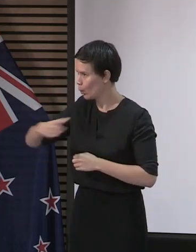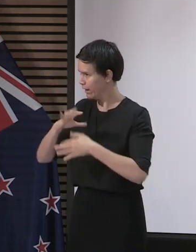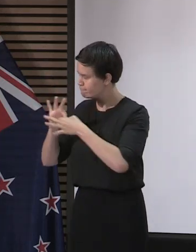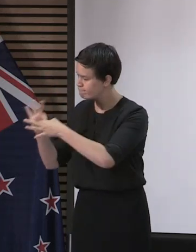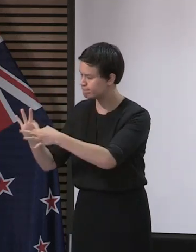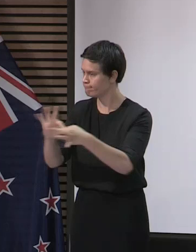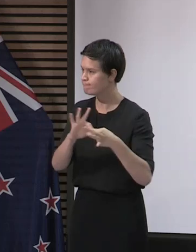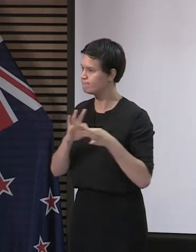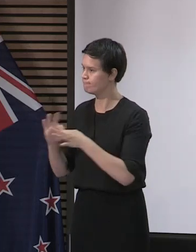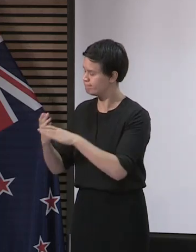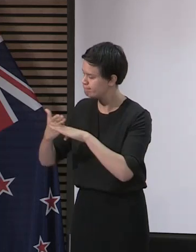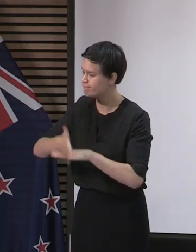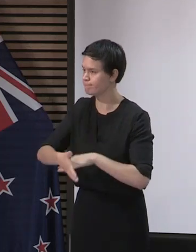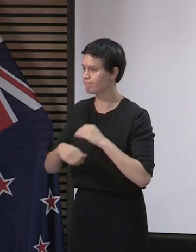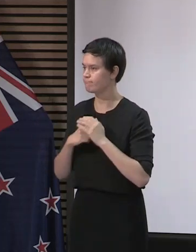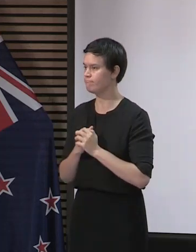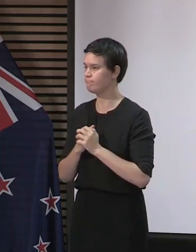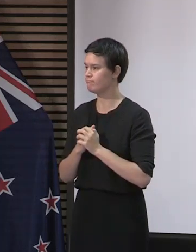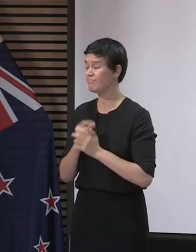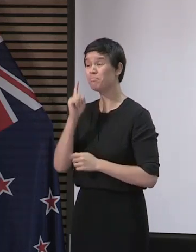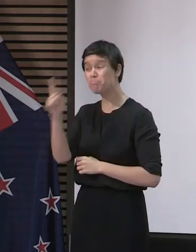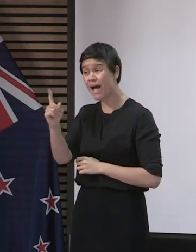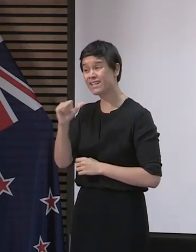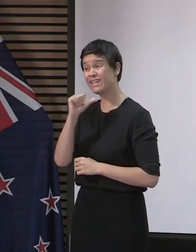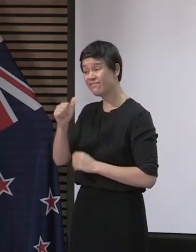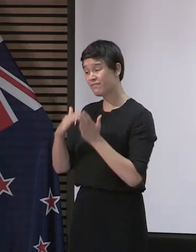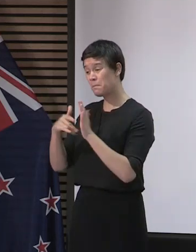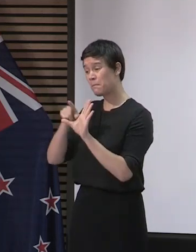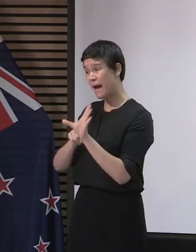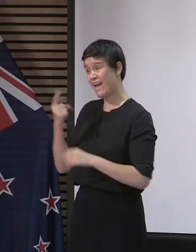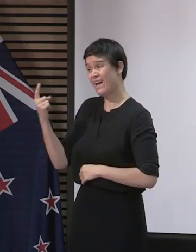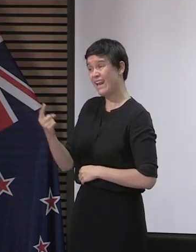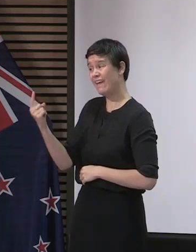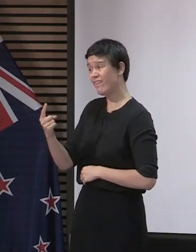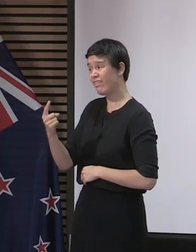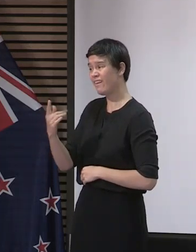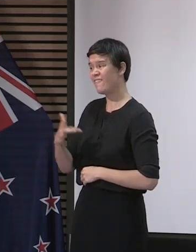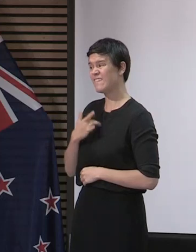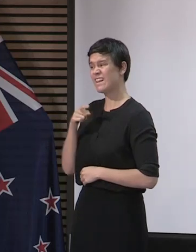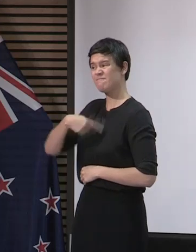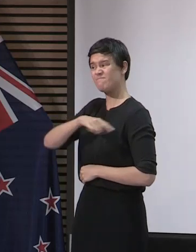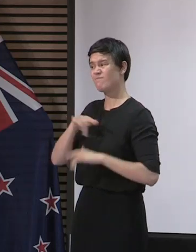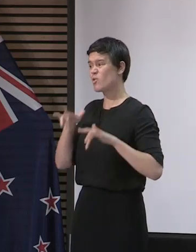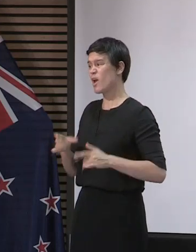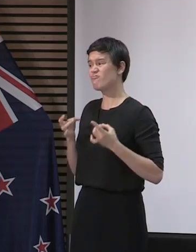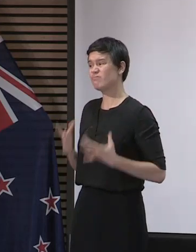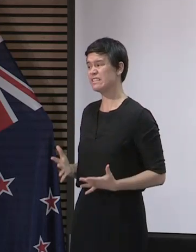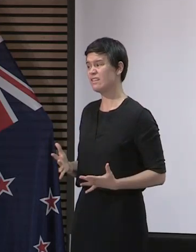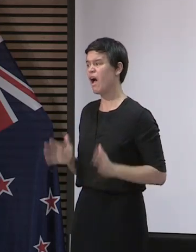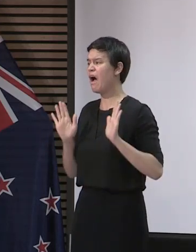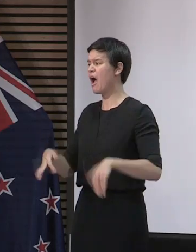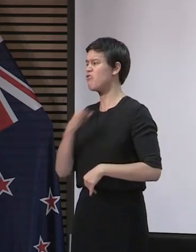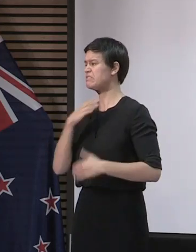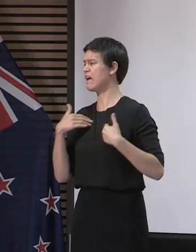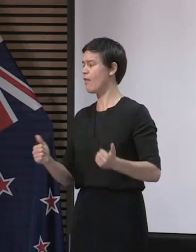will not risk the gains we have made in the health of New Zealanders. So if we need to remain at level three, we will. Our